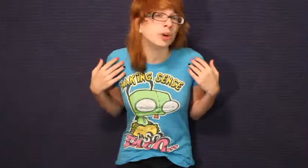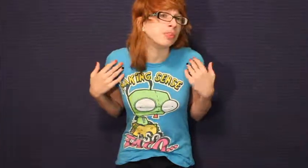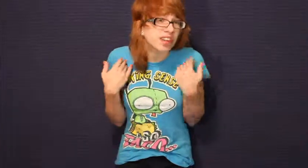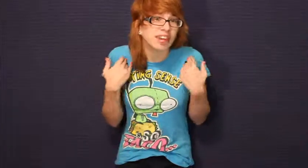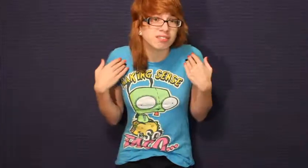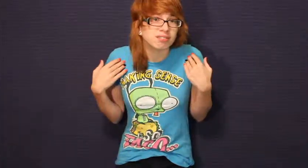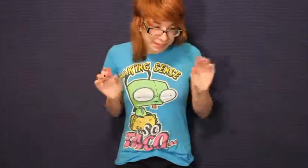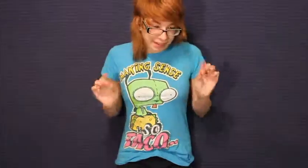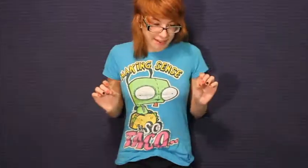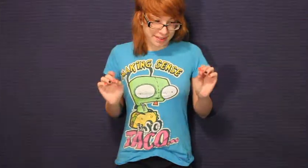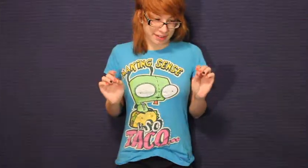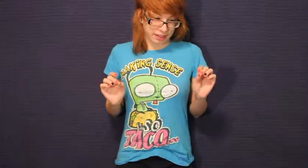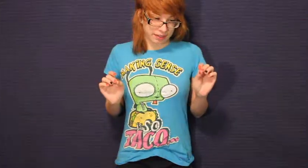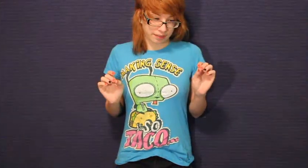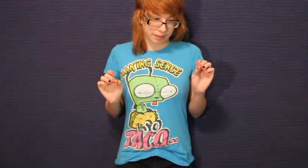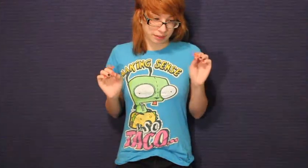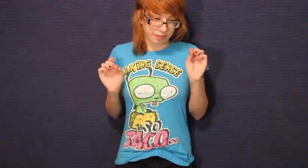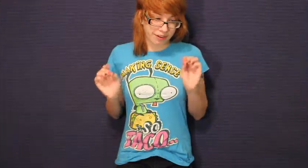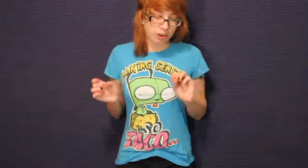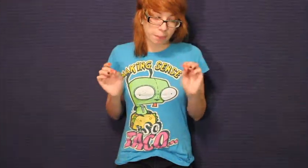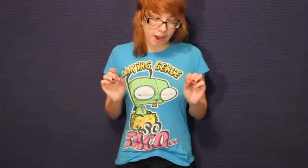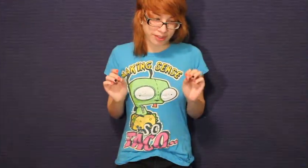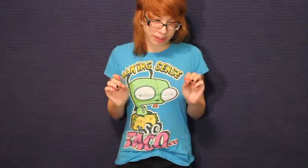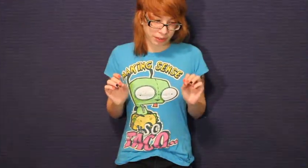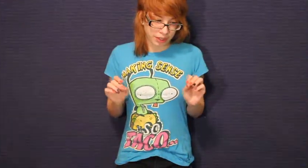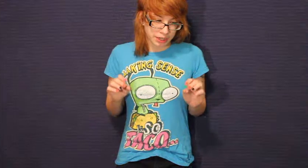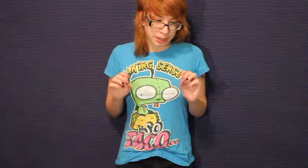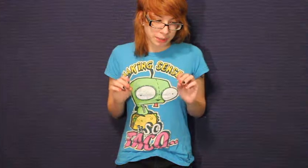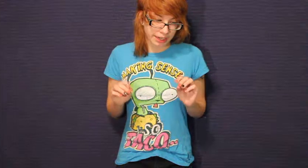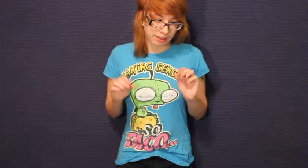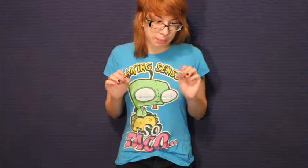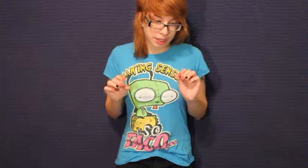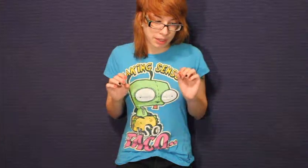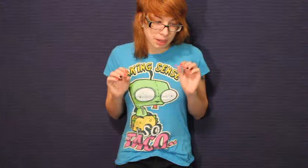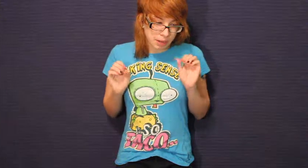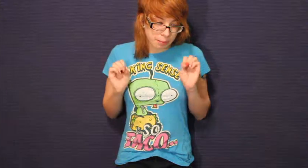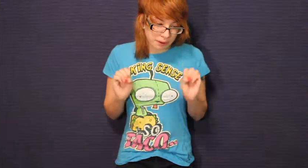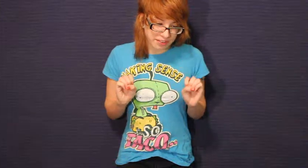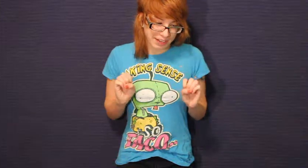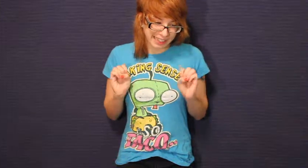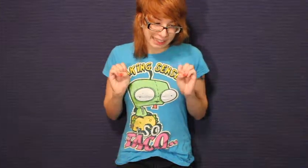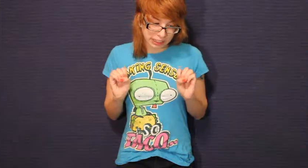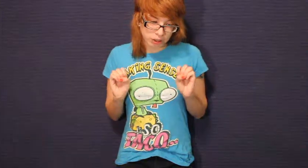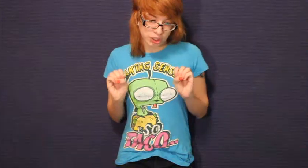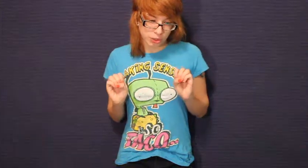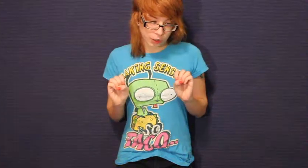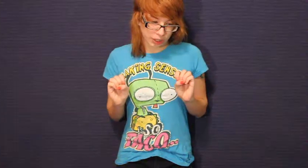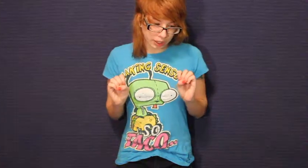home state. Resentencing a federal prosecutor implicated that PETA President Ingrid Newark